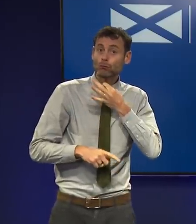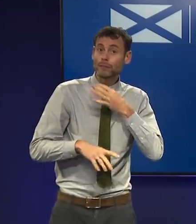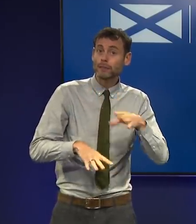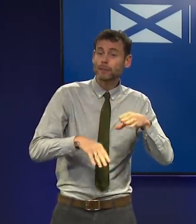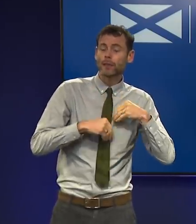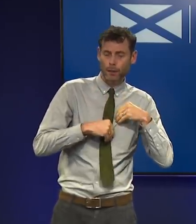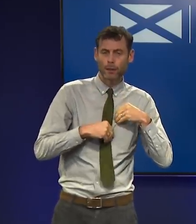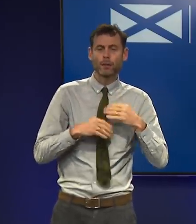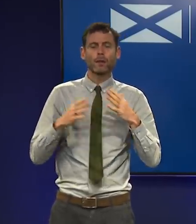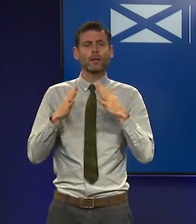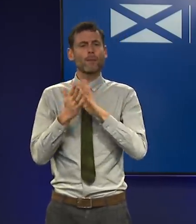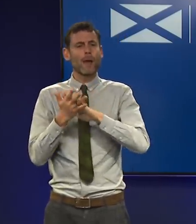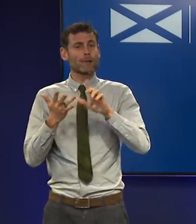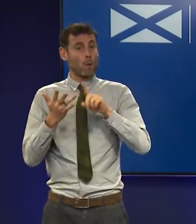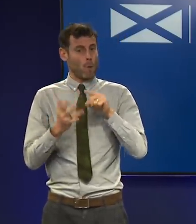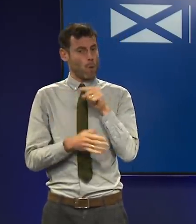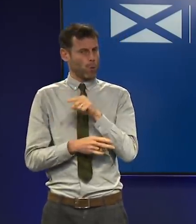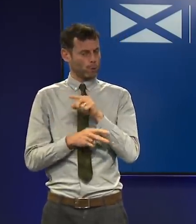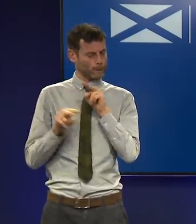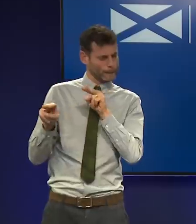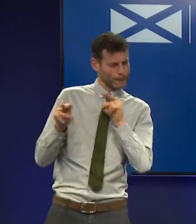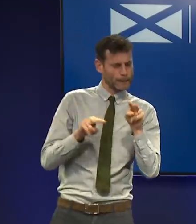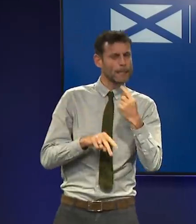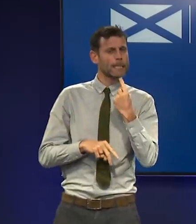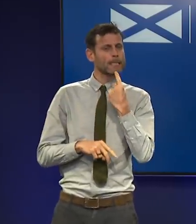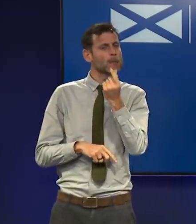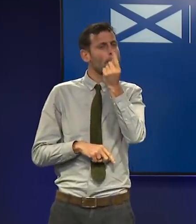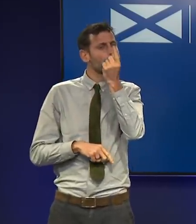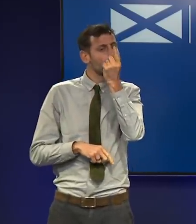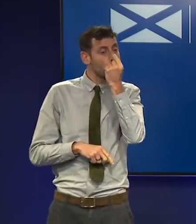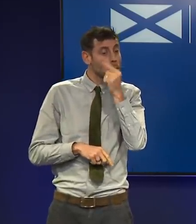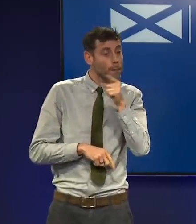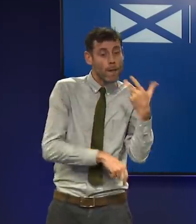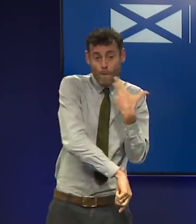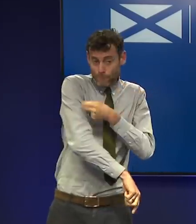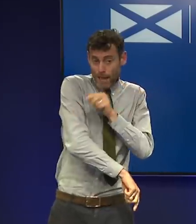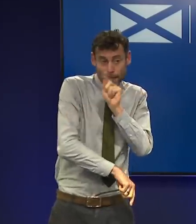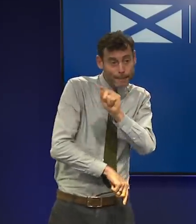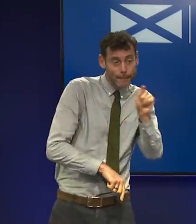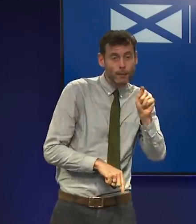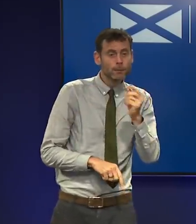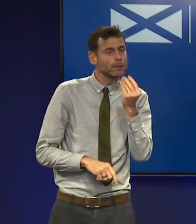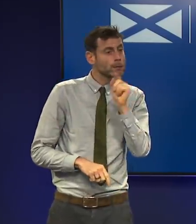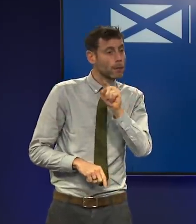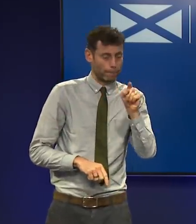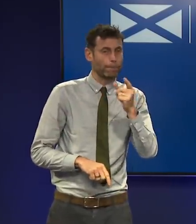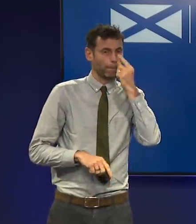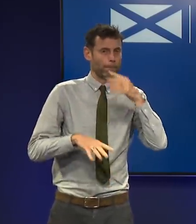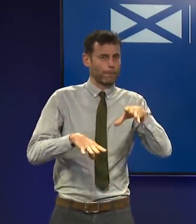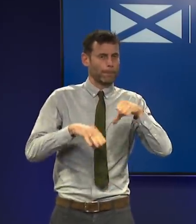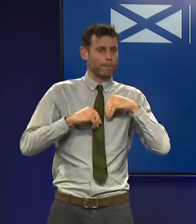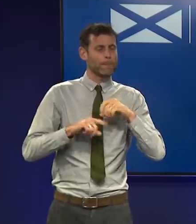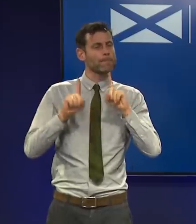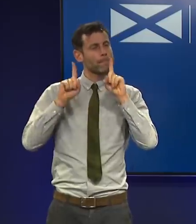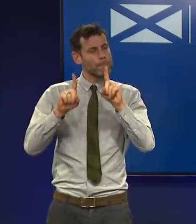be an increased risk of reinfection, but stressed that information at this stage is still limited. It also said that there is